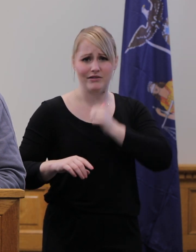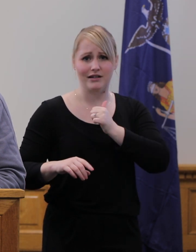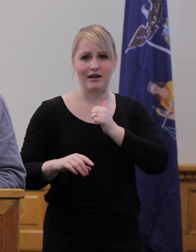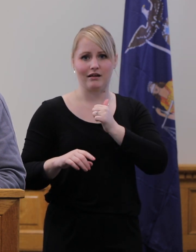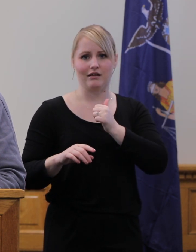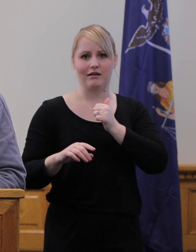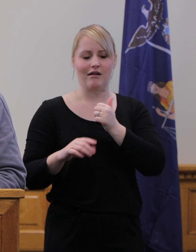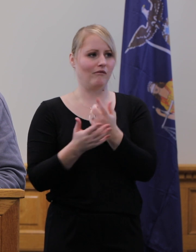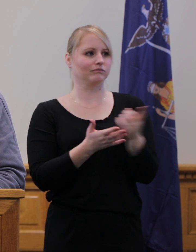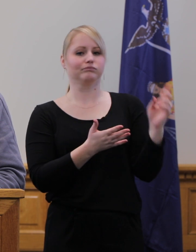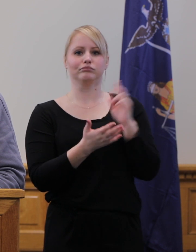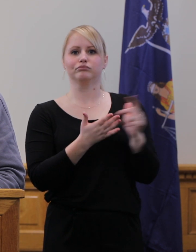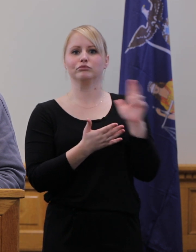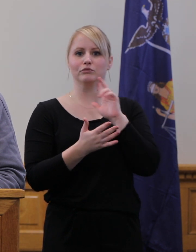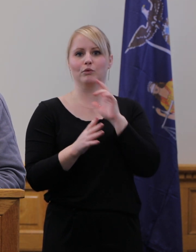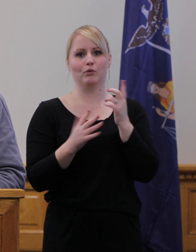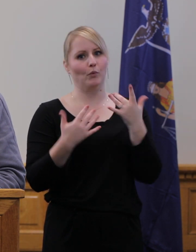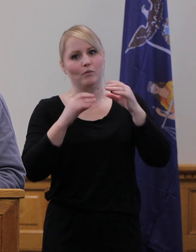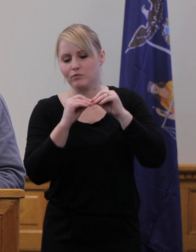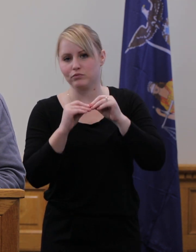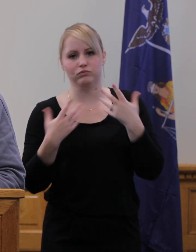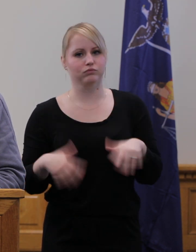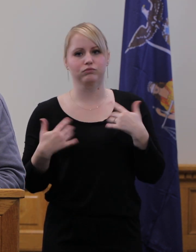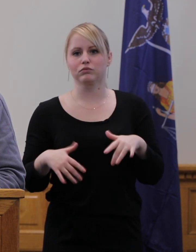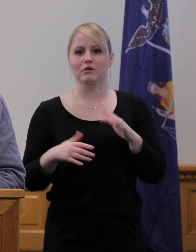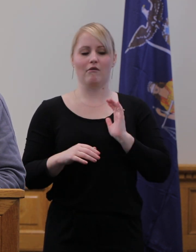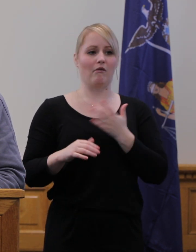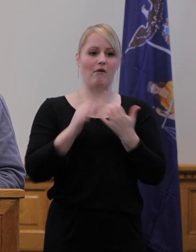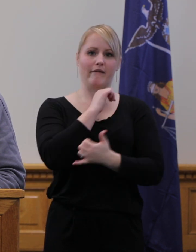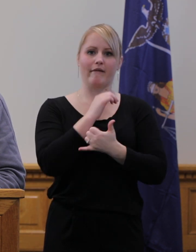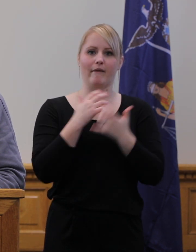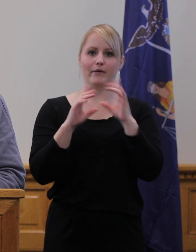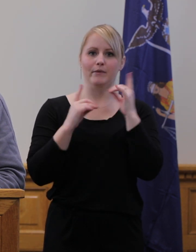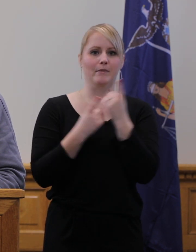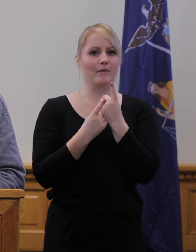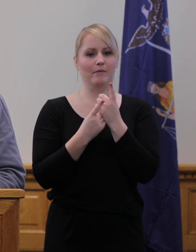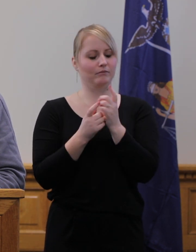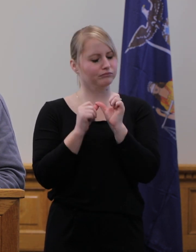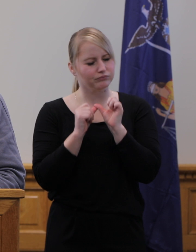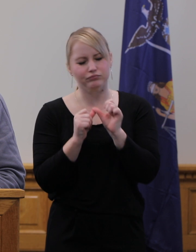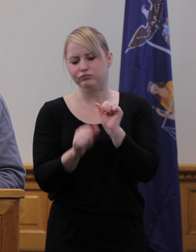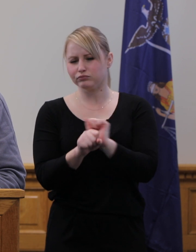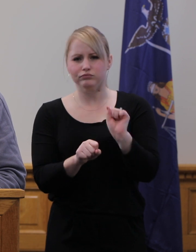few weeks ago. Our own health department continues to work with Upstate to bring more testing capacity.